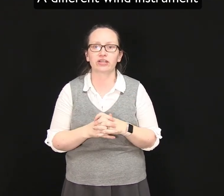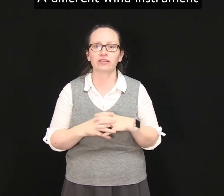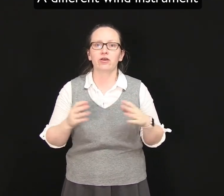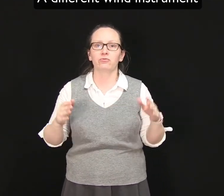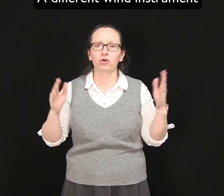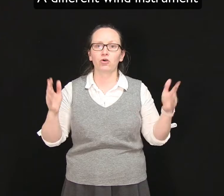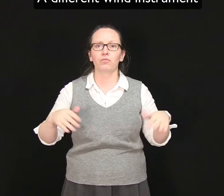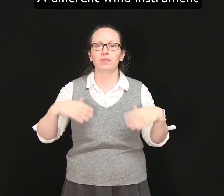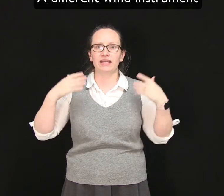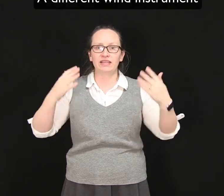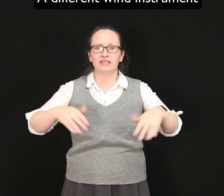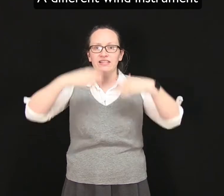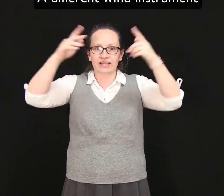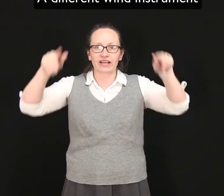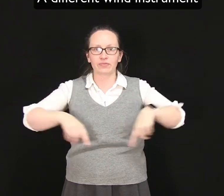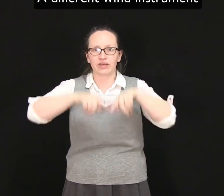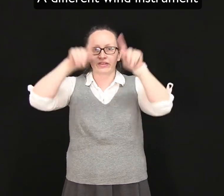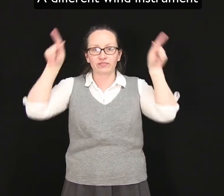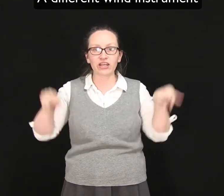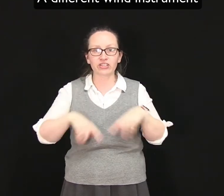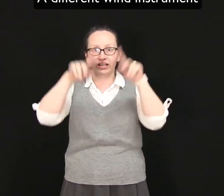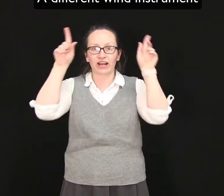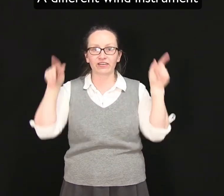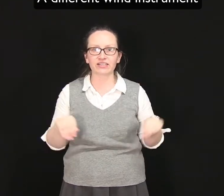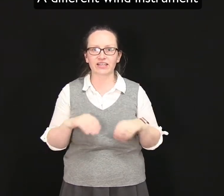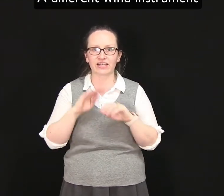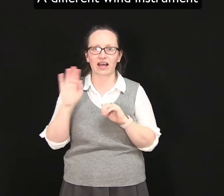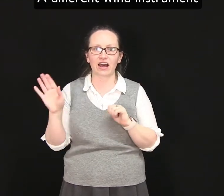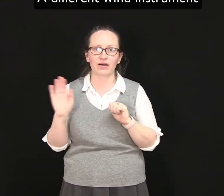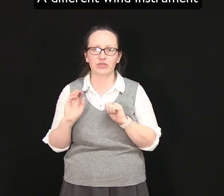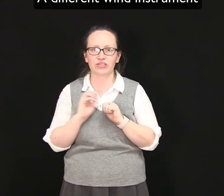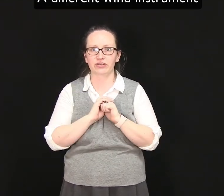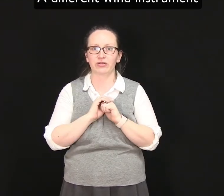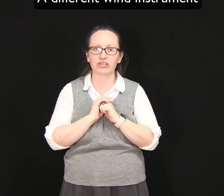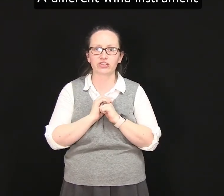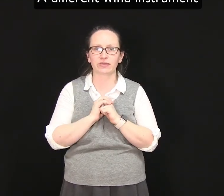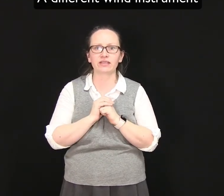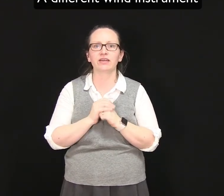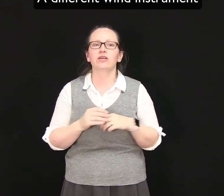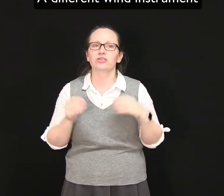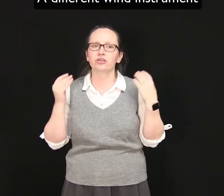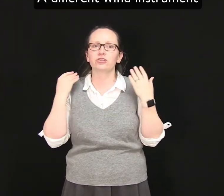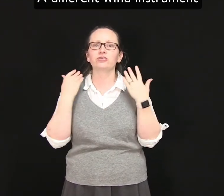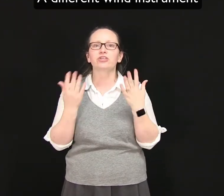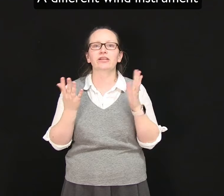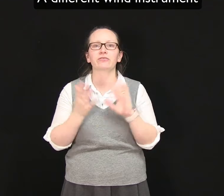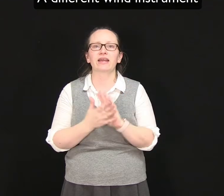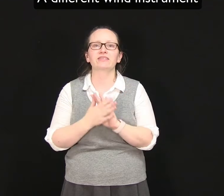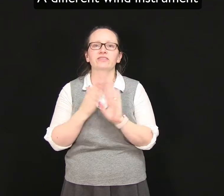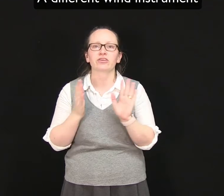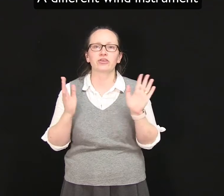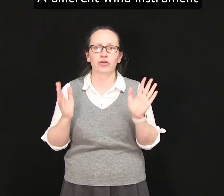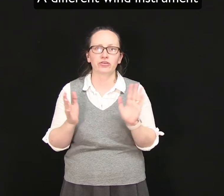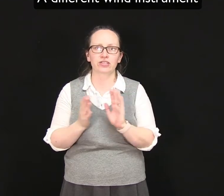we'll be setting up the convection currents in our musical instrument to generate the notes.